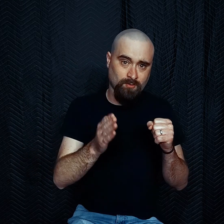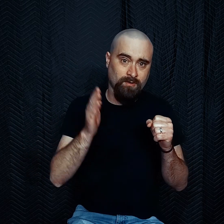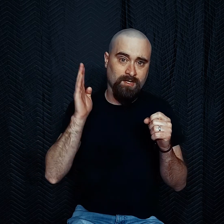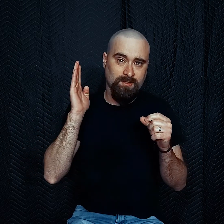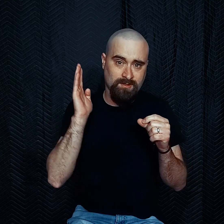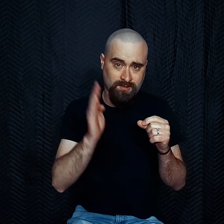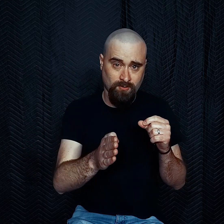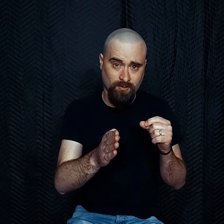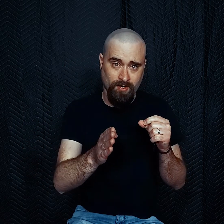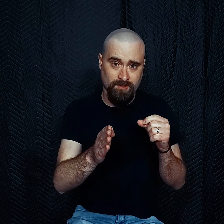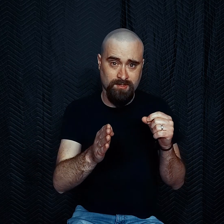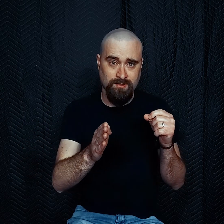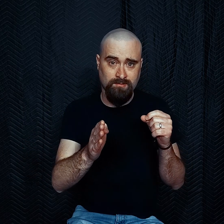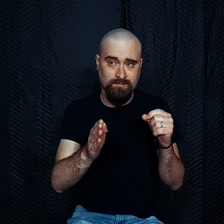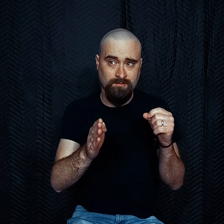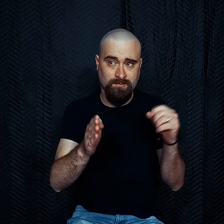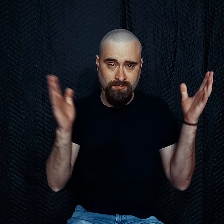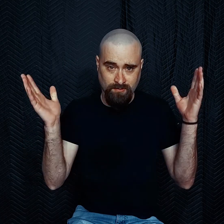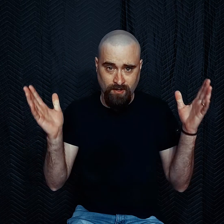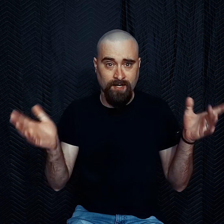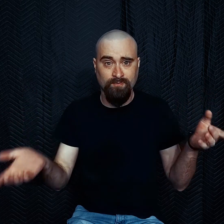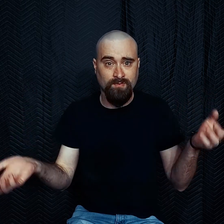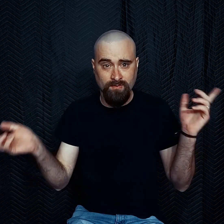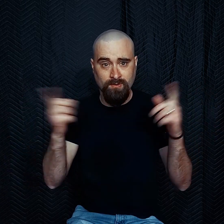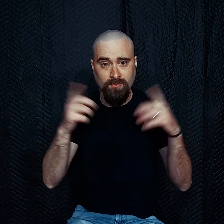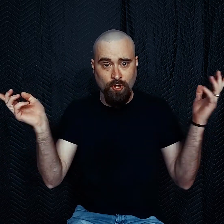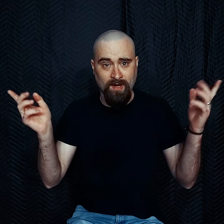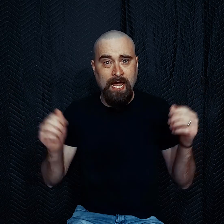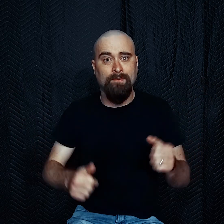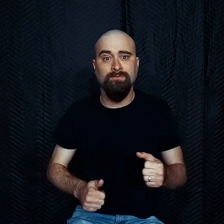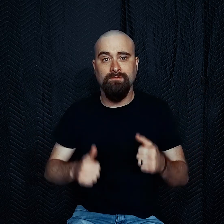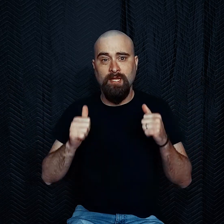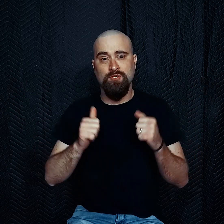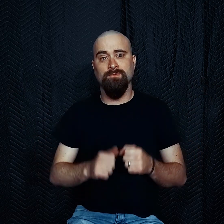story to your audience. All right, go make it happen. Keep shooting.